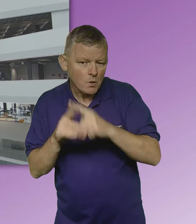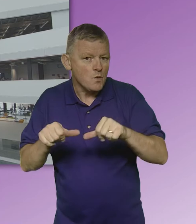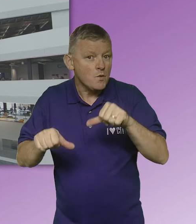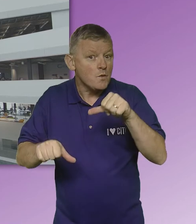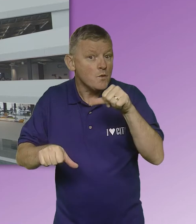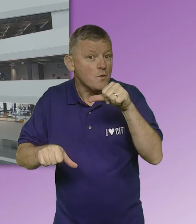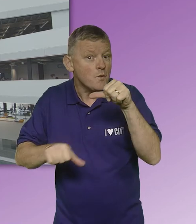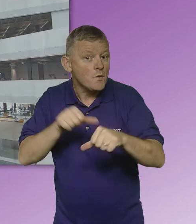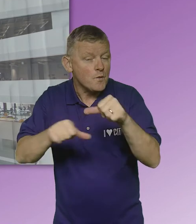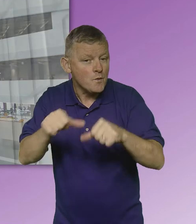to the course of their choice.